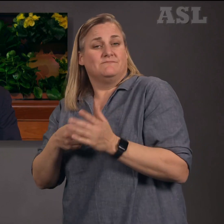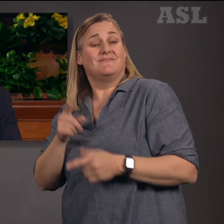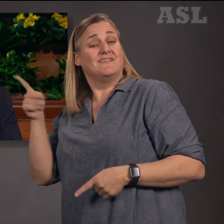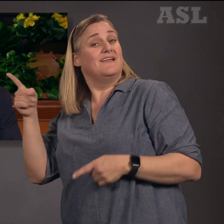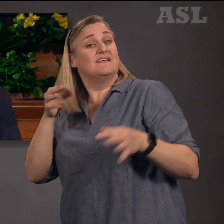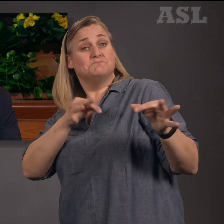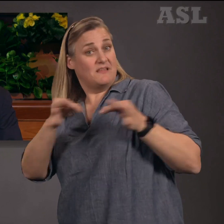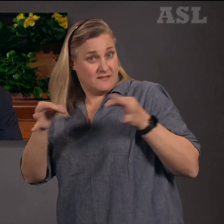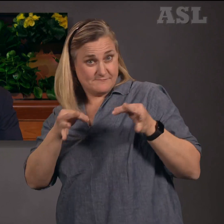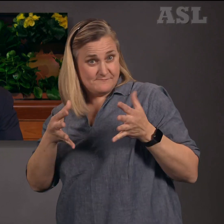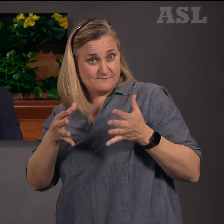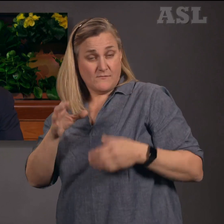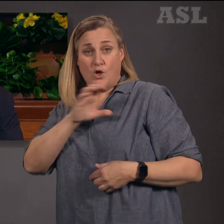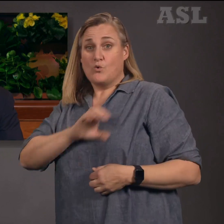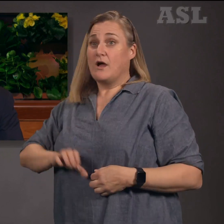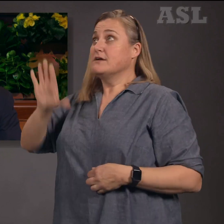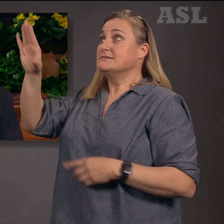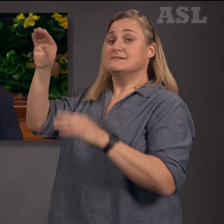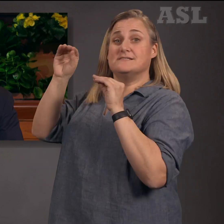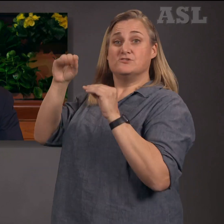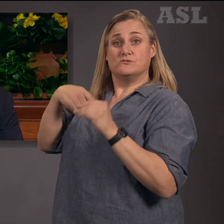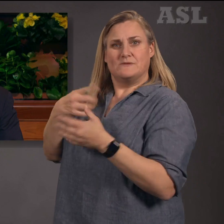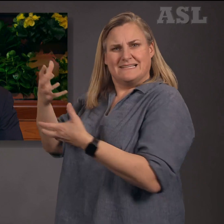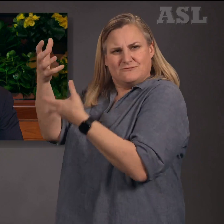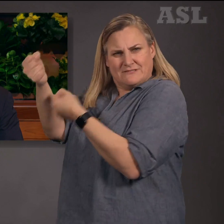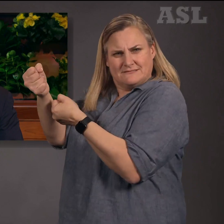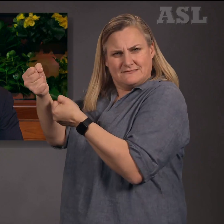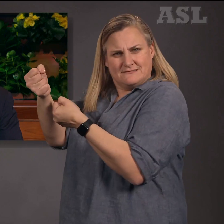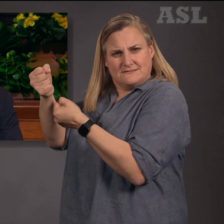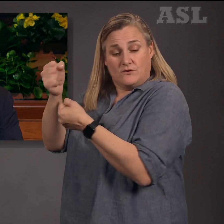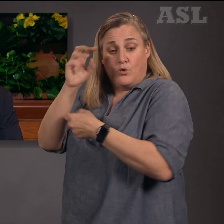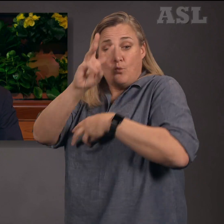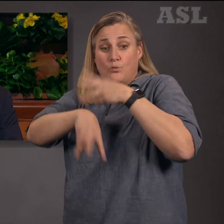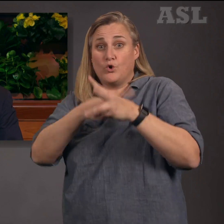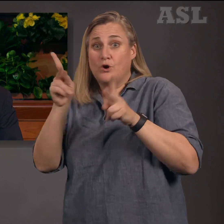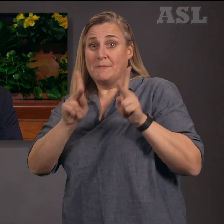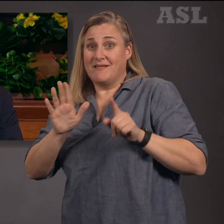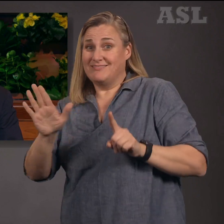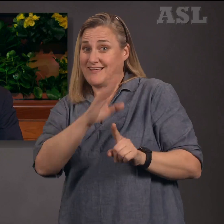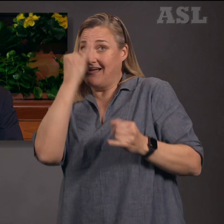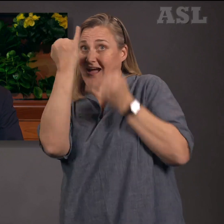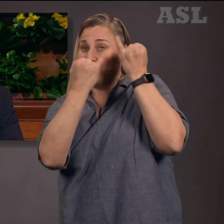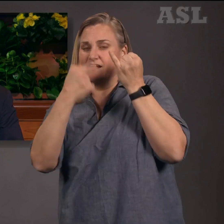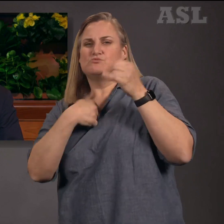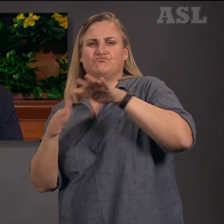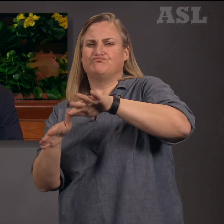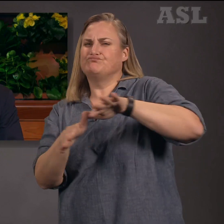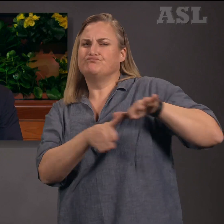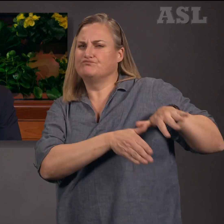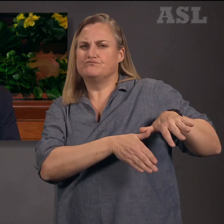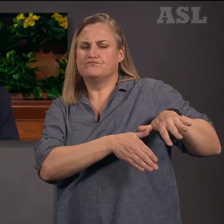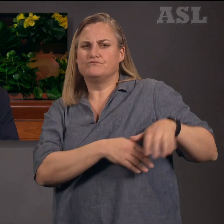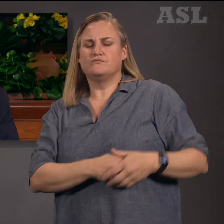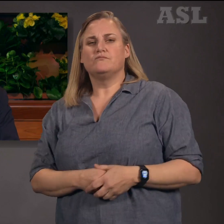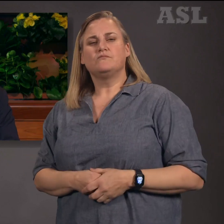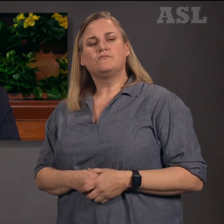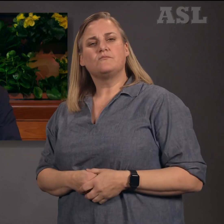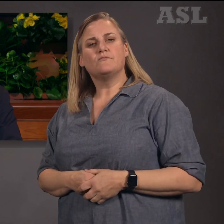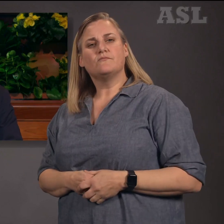means trusting the doctrine of Christ more than the philosophies of men. The word trust is defined as an